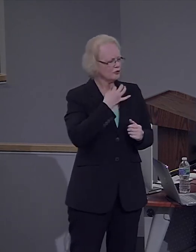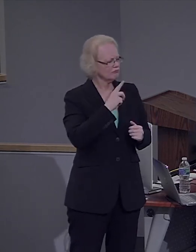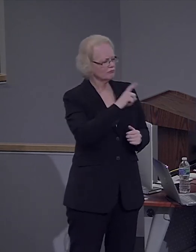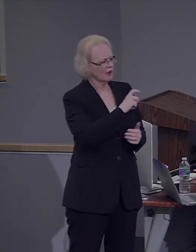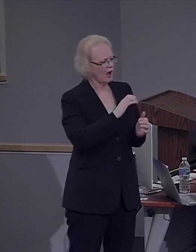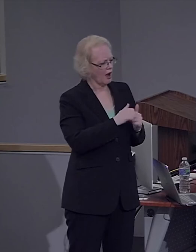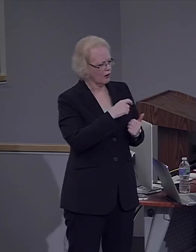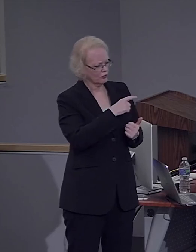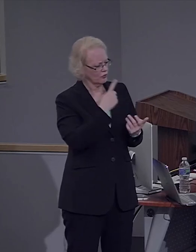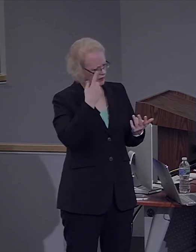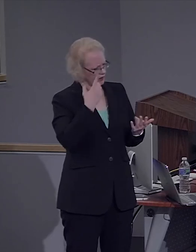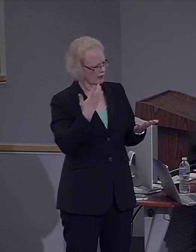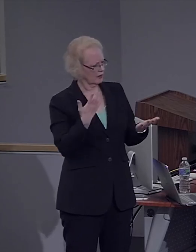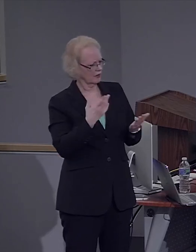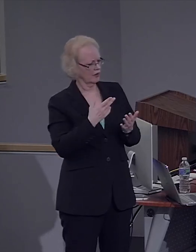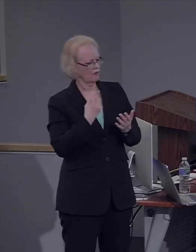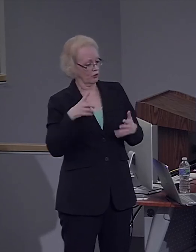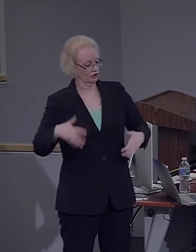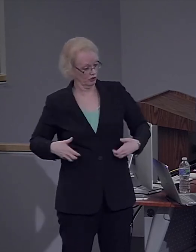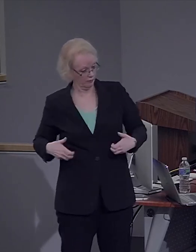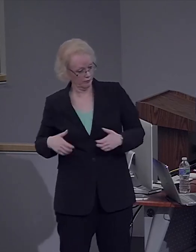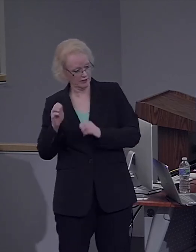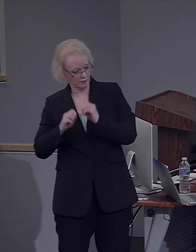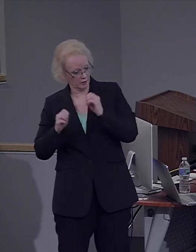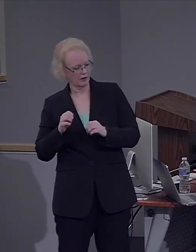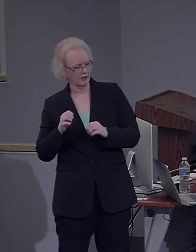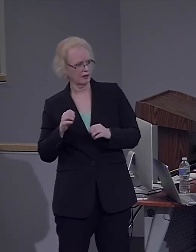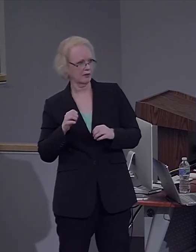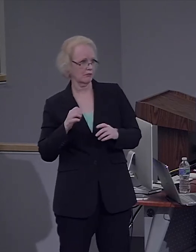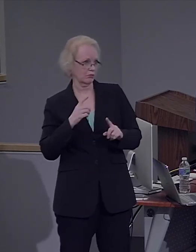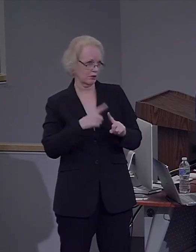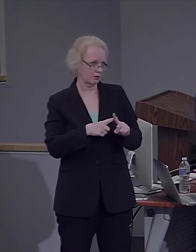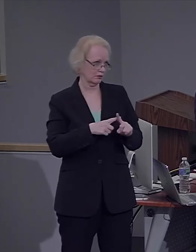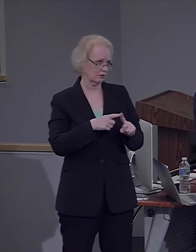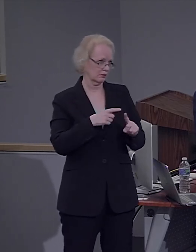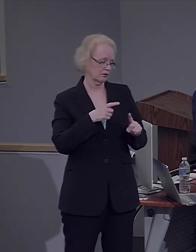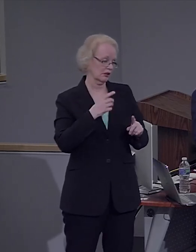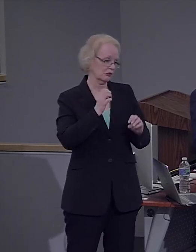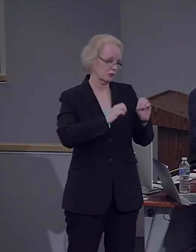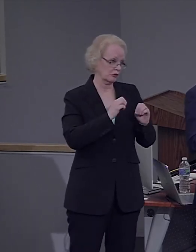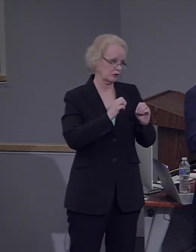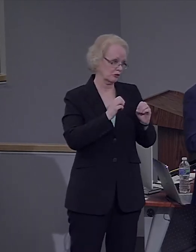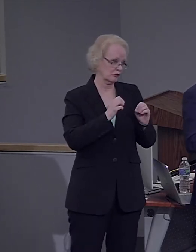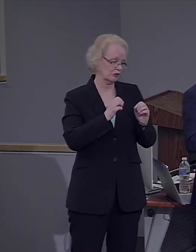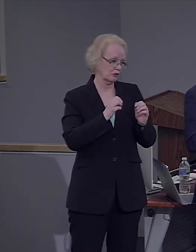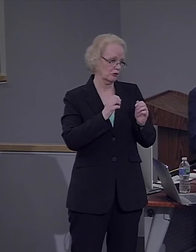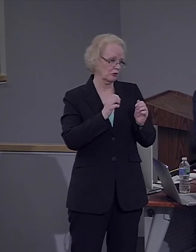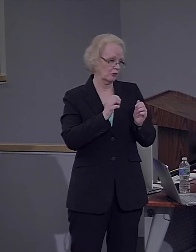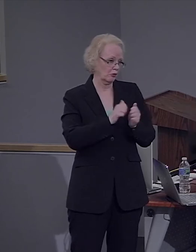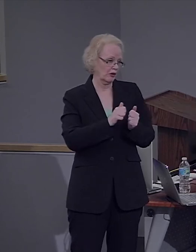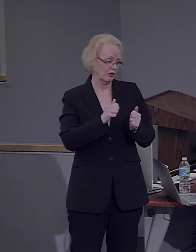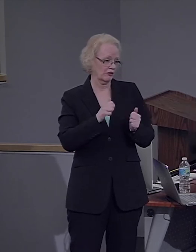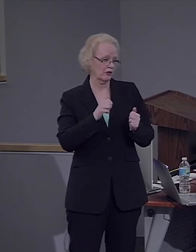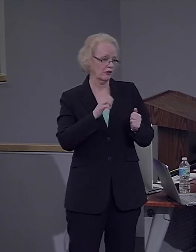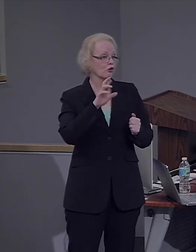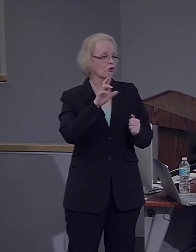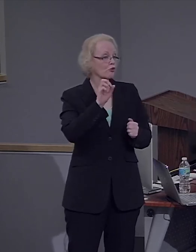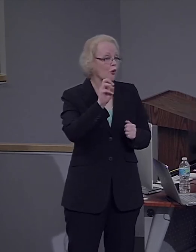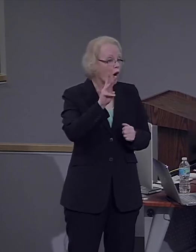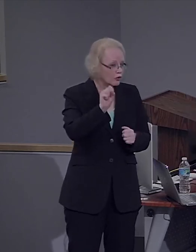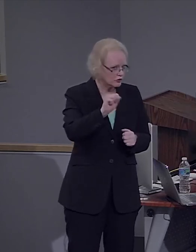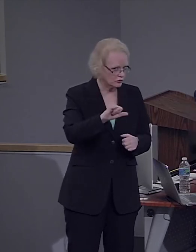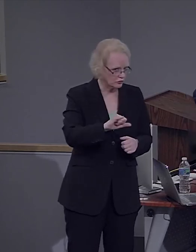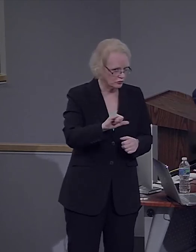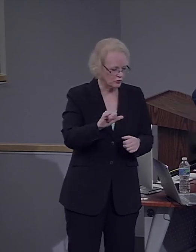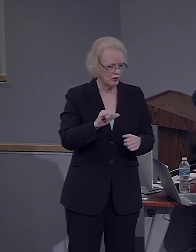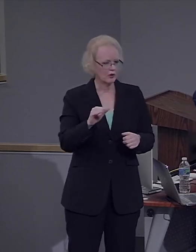about both these chimp experiments and, you know, for that matter, the experiments with monkeys where, and crows, by the way, where they